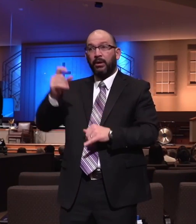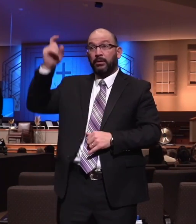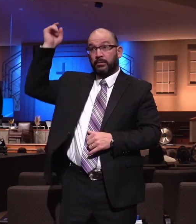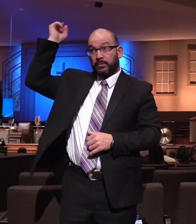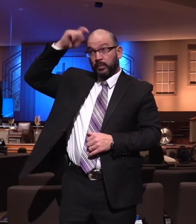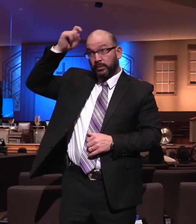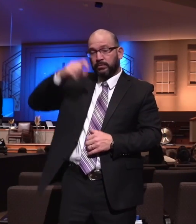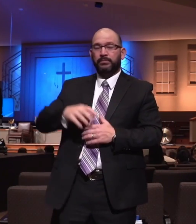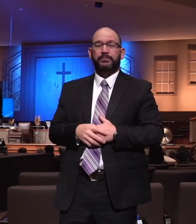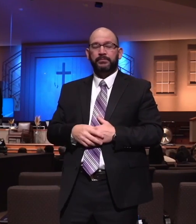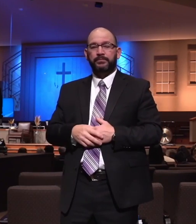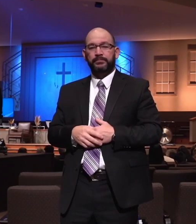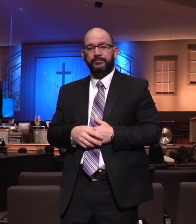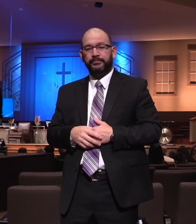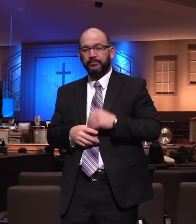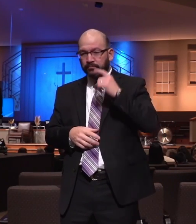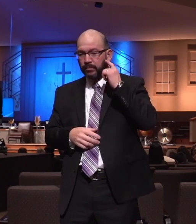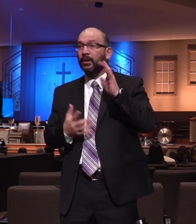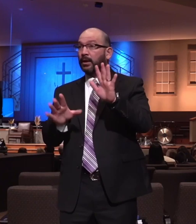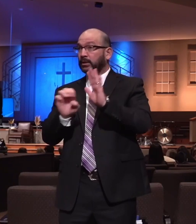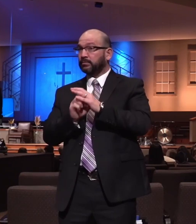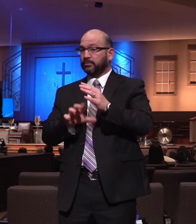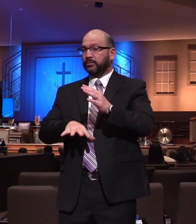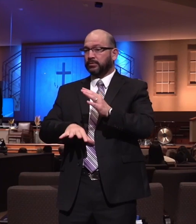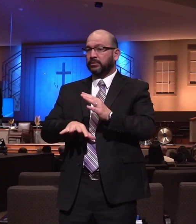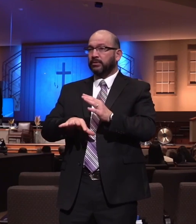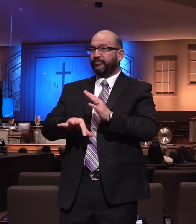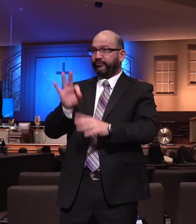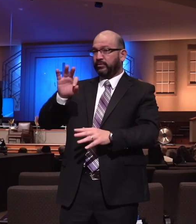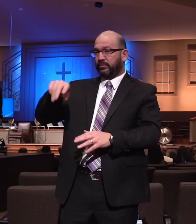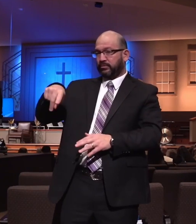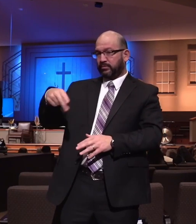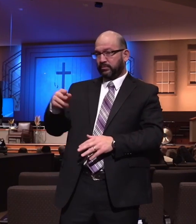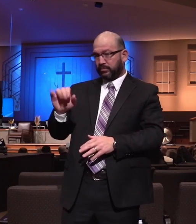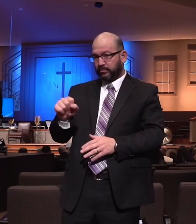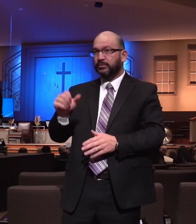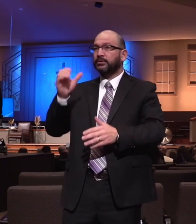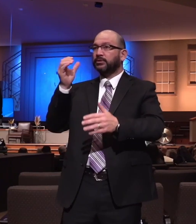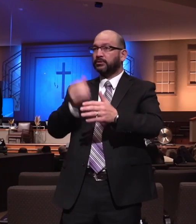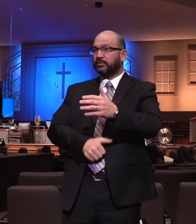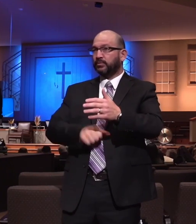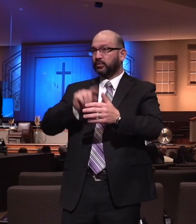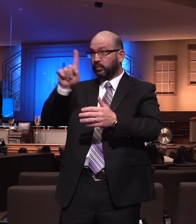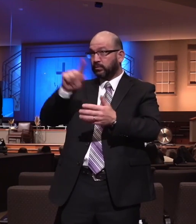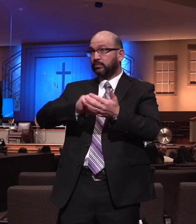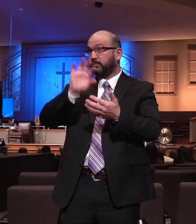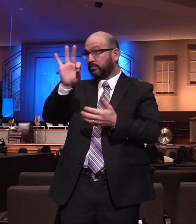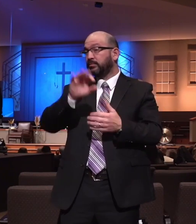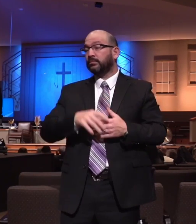as we understand this. Now, turn quickly to Philippians chapter 1 and verse 9. Philippians chapter 1 and verse 9.